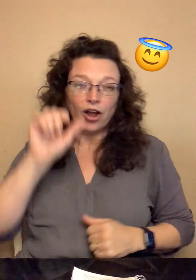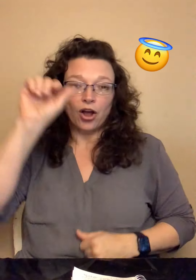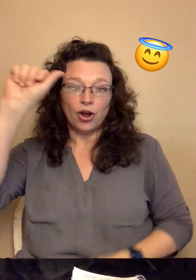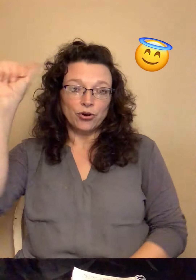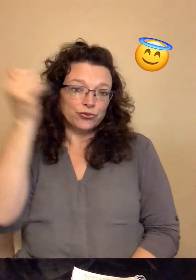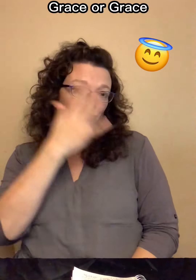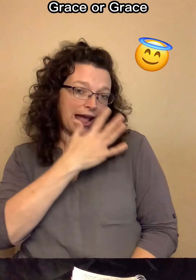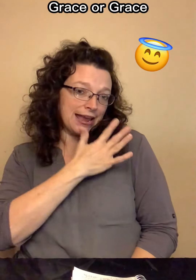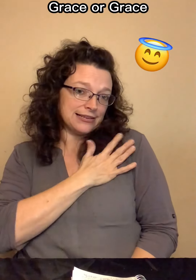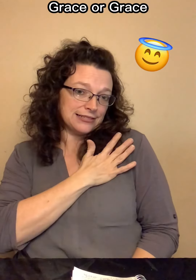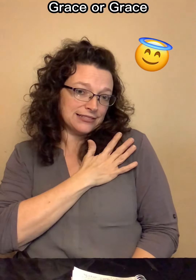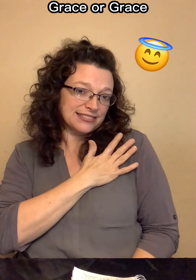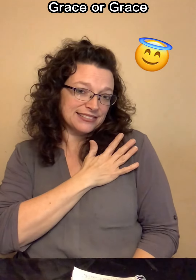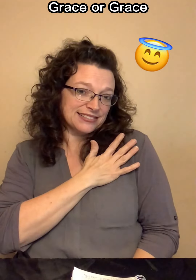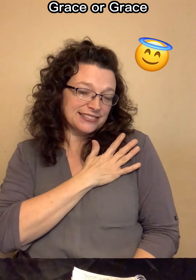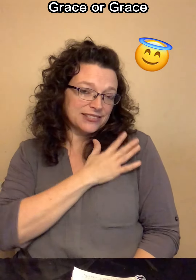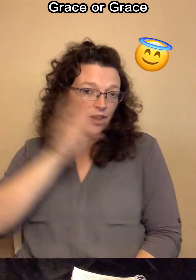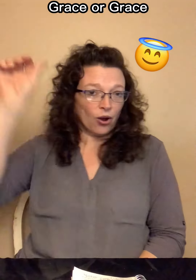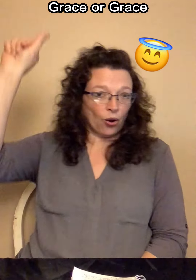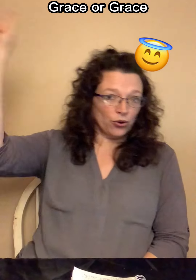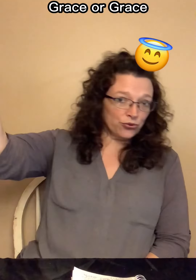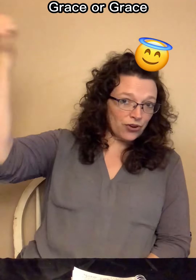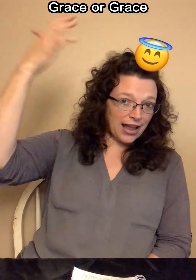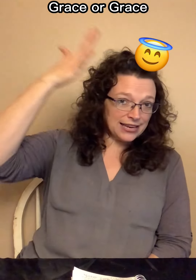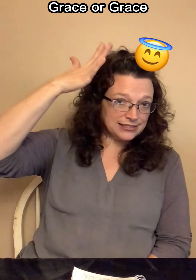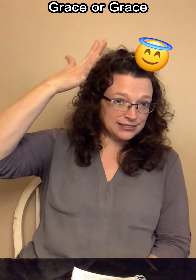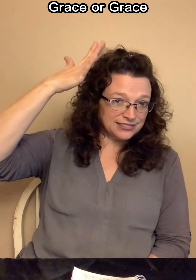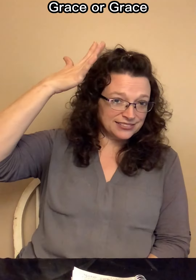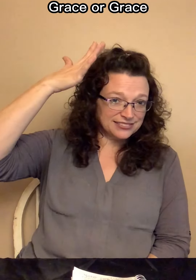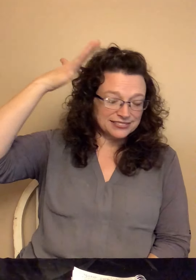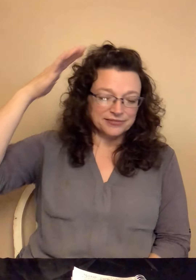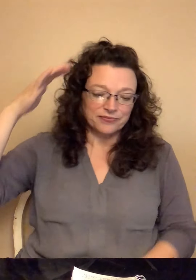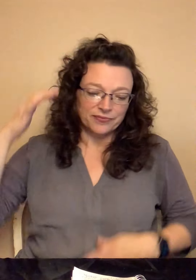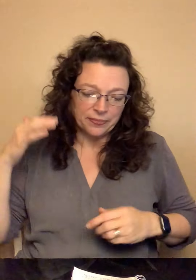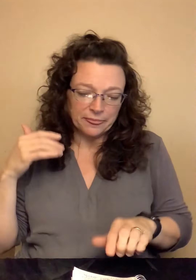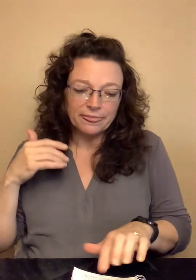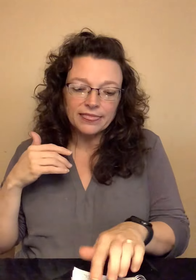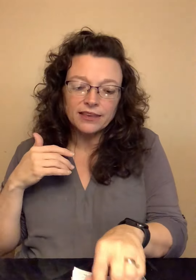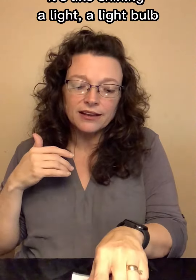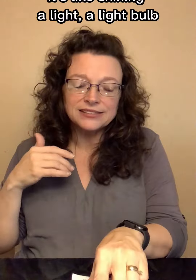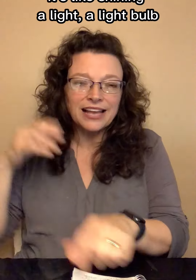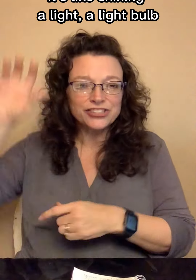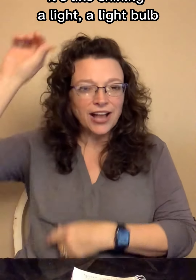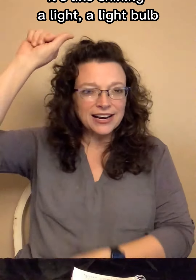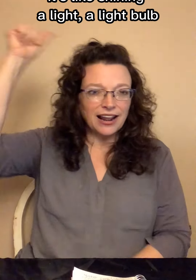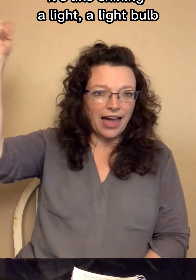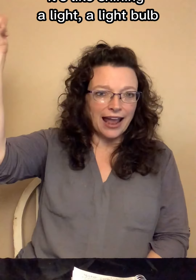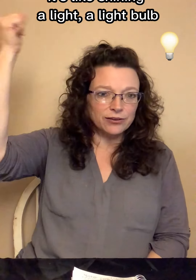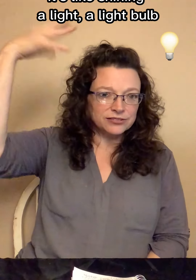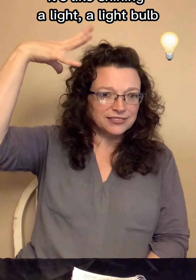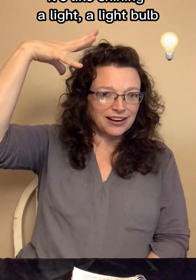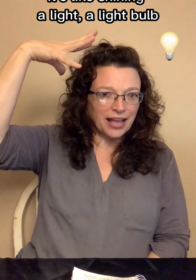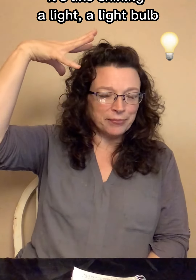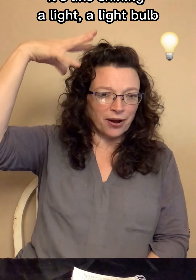Grace. Or grace. It's like shining a light. A light bulb.